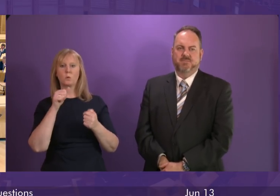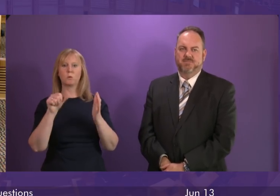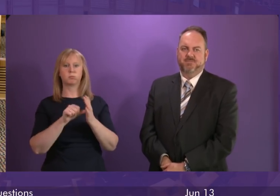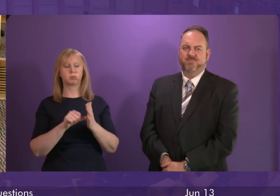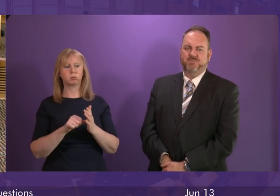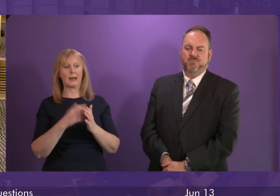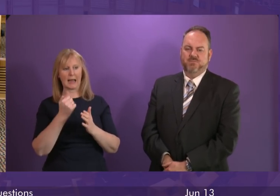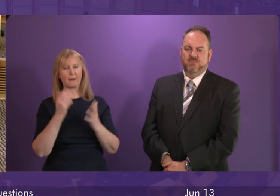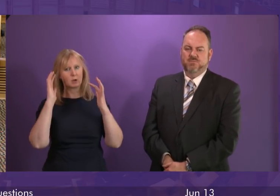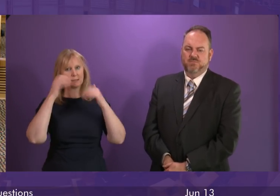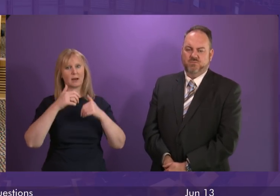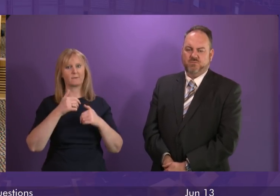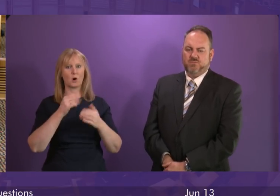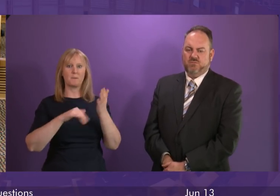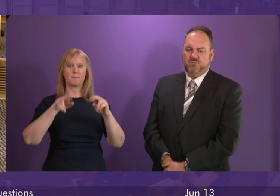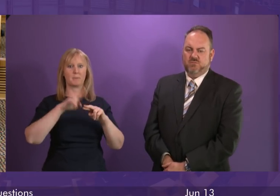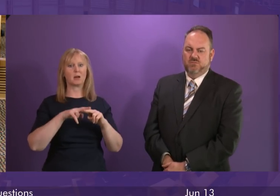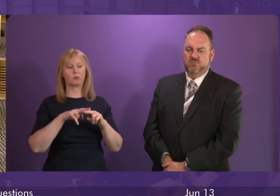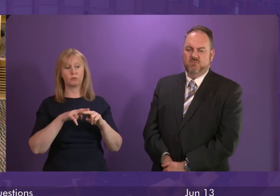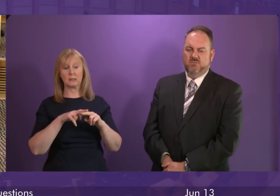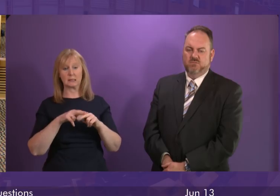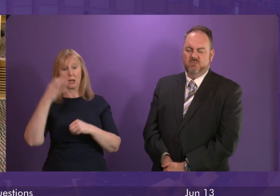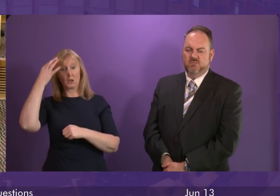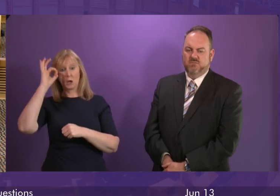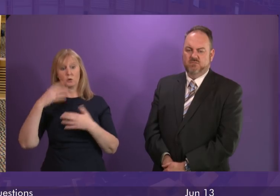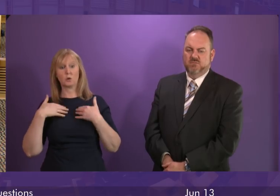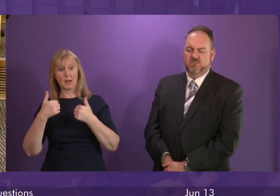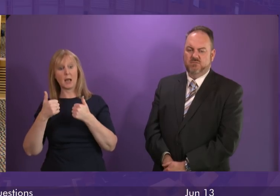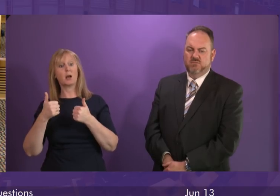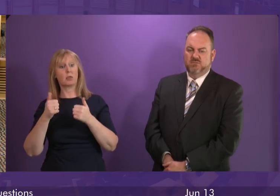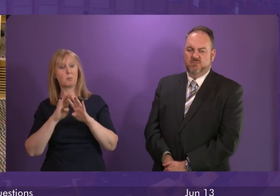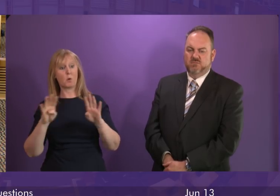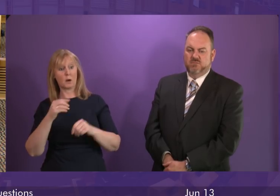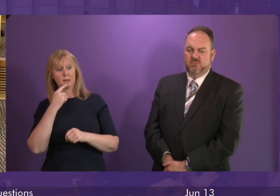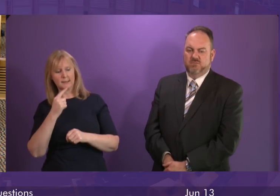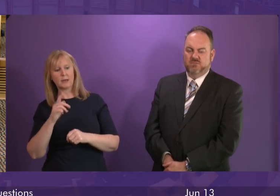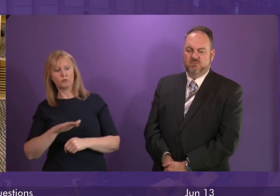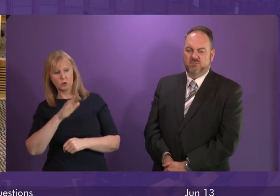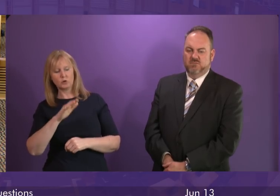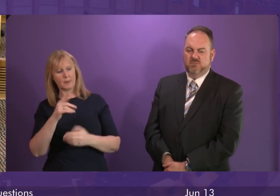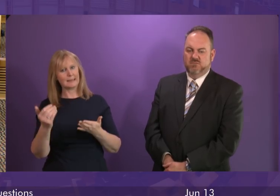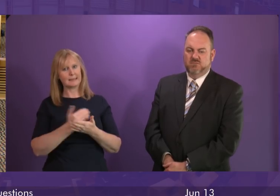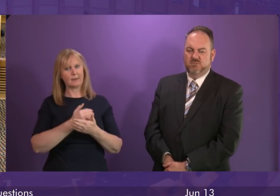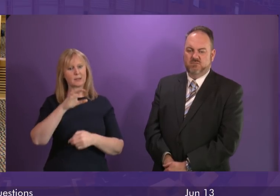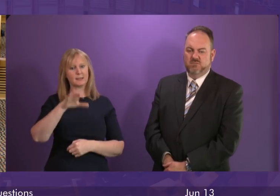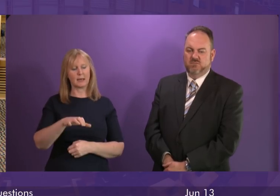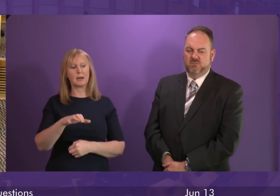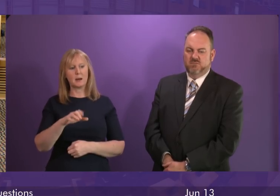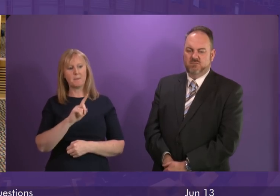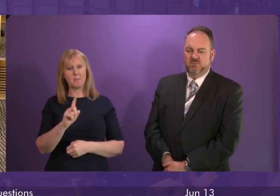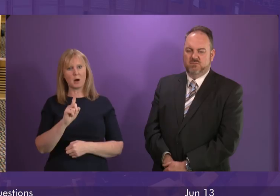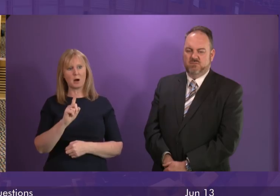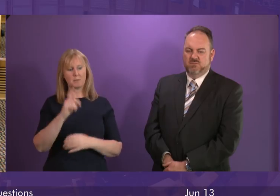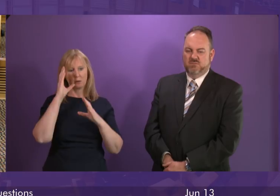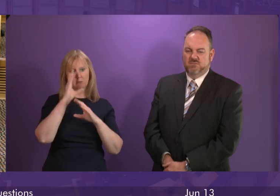concern to parents, despite the efforts of the Council and the Health Board to assure people of the safety of the school. That's why we announced the